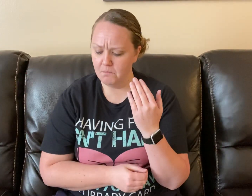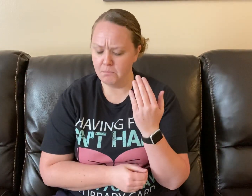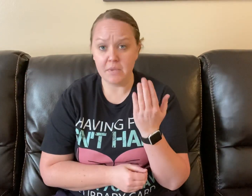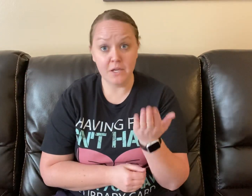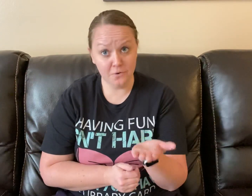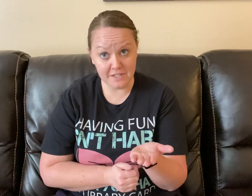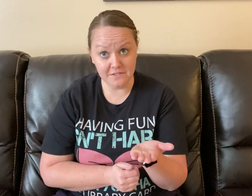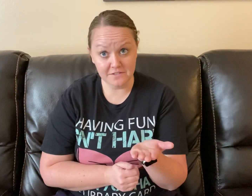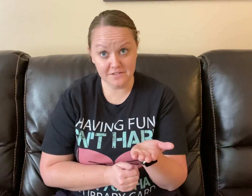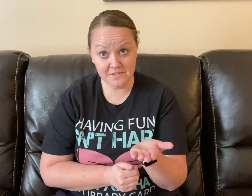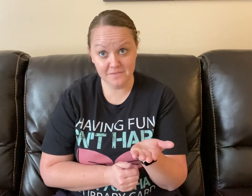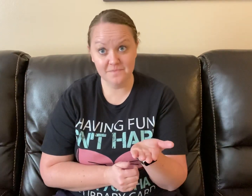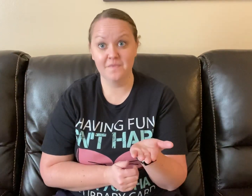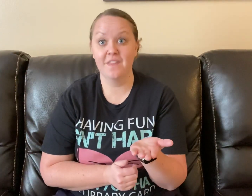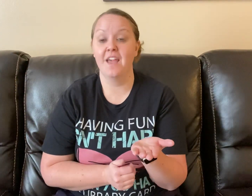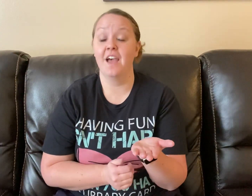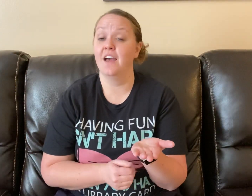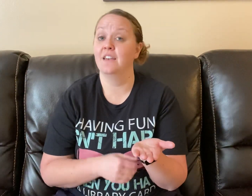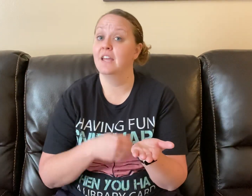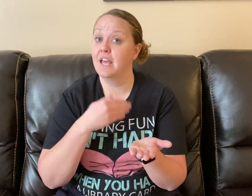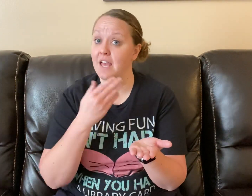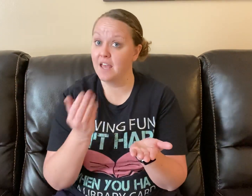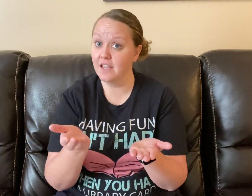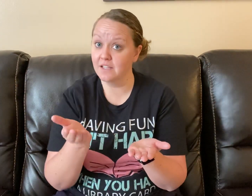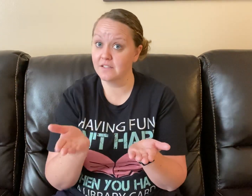Periods. Add X.